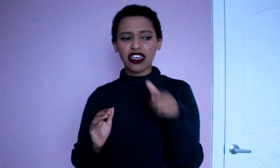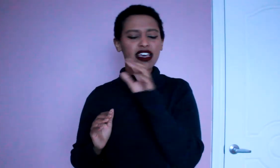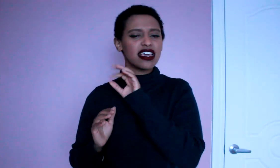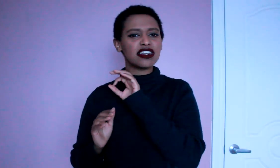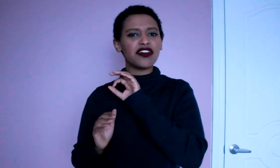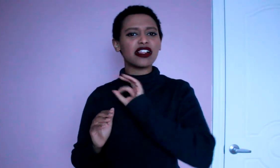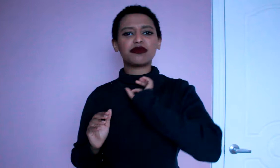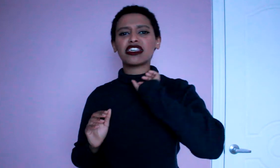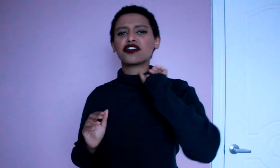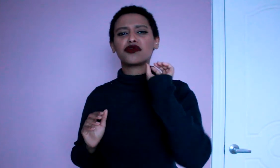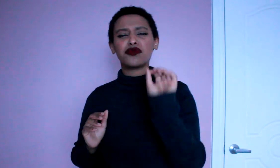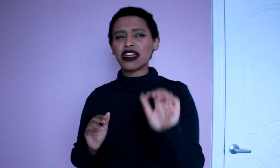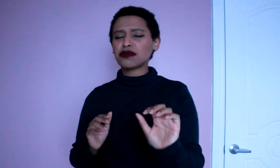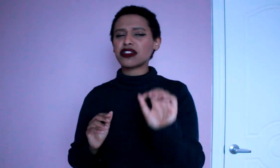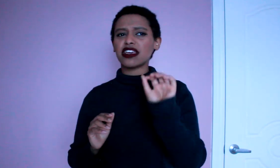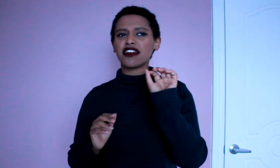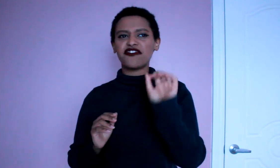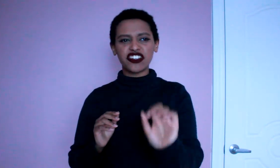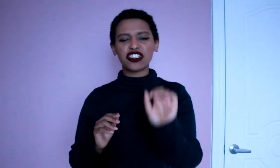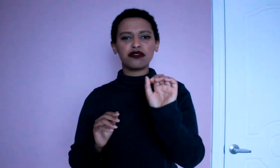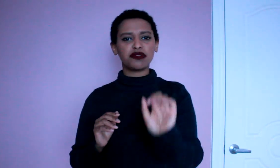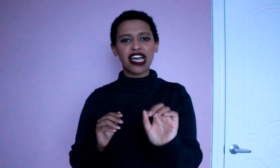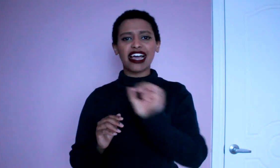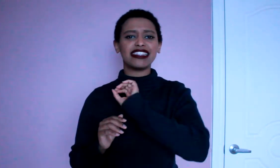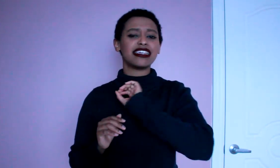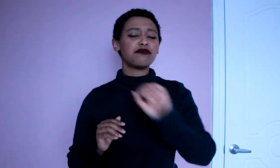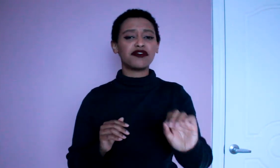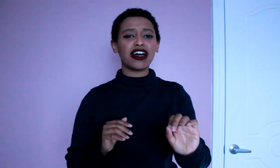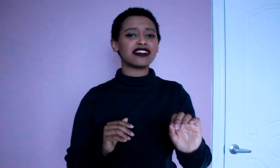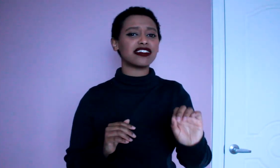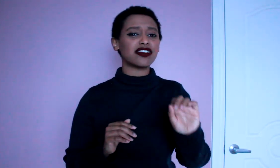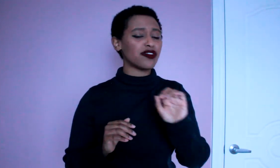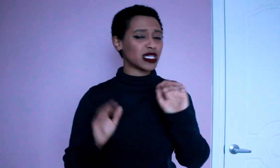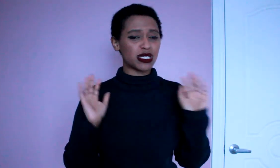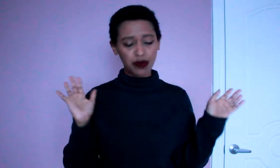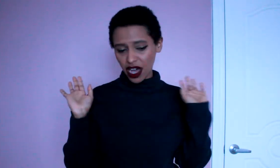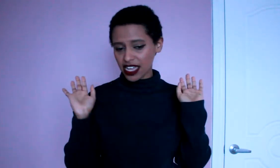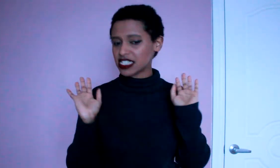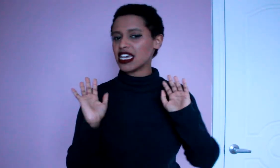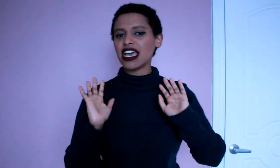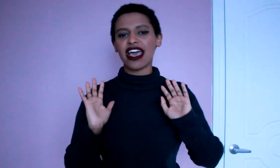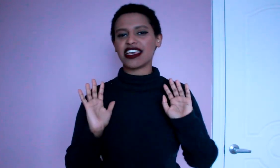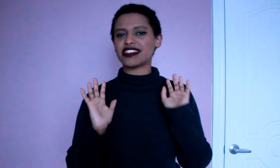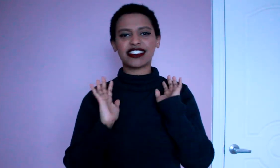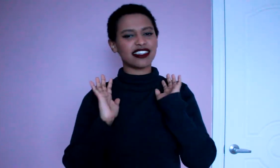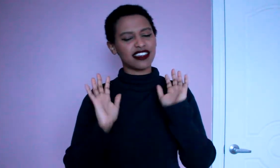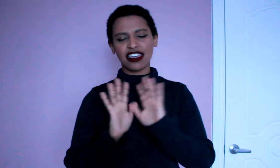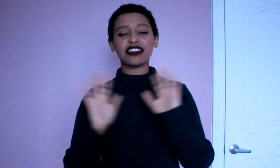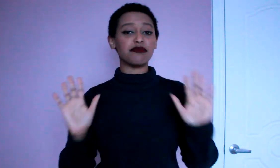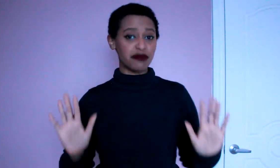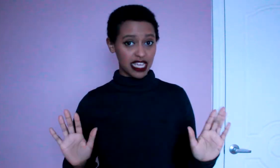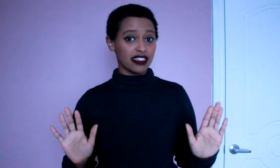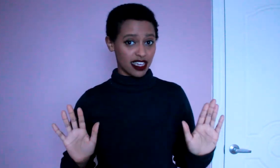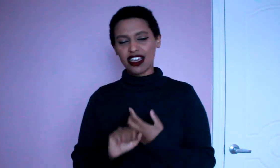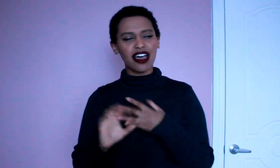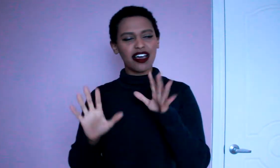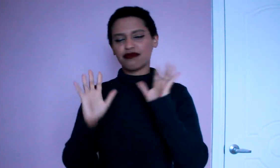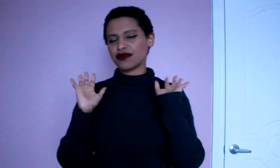he develops incredibly efficient plans improvises on the spot it's he's amazing I'm